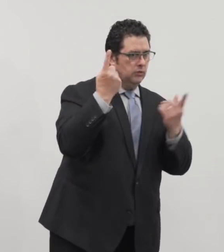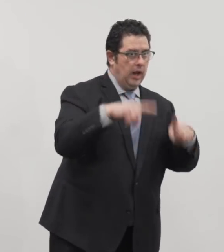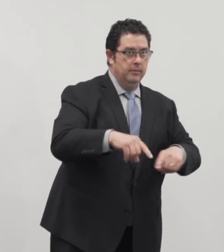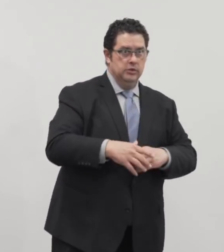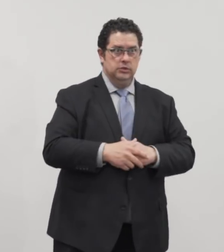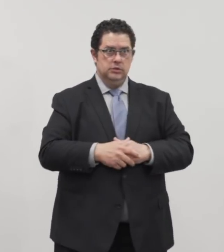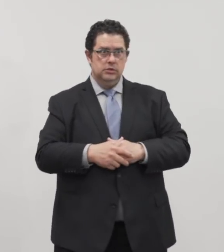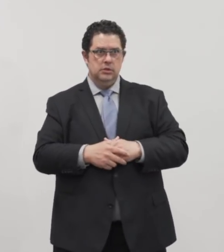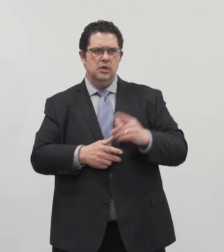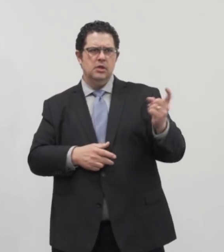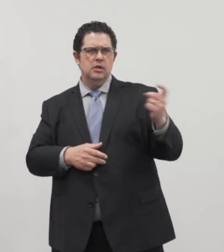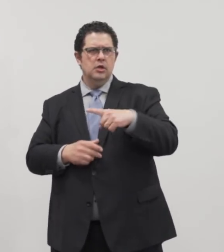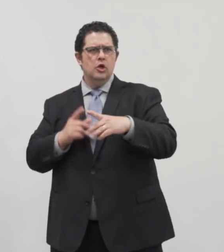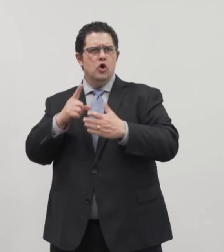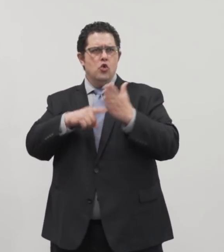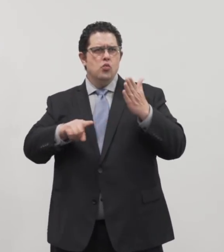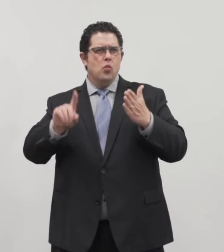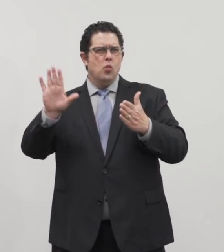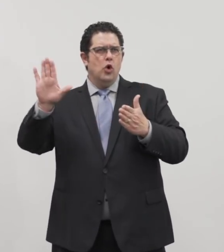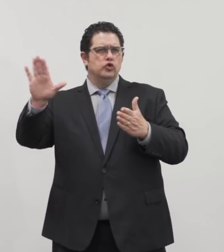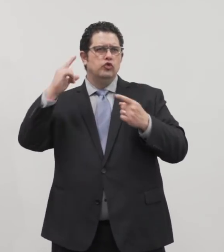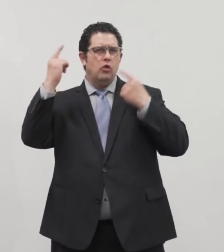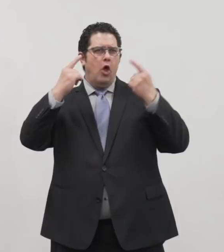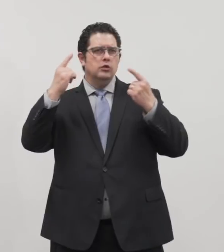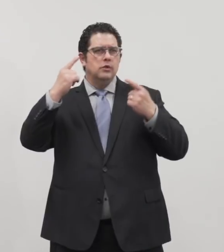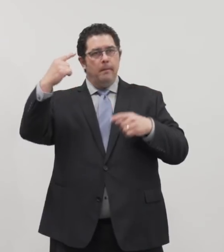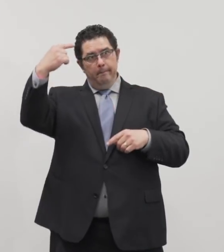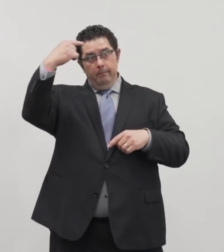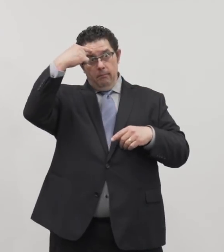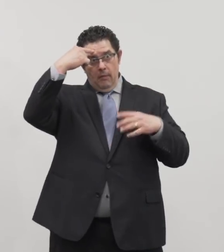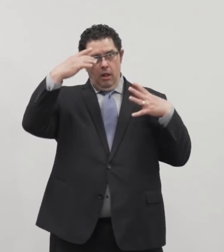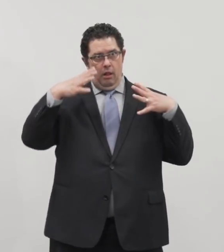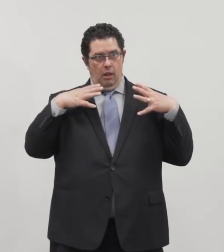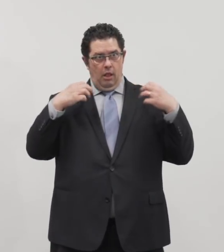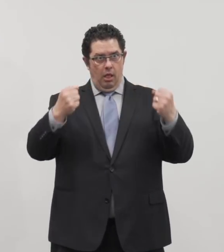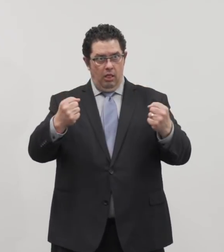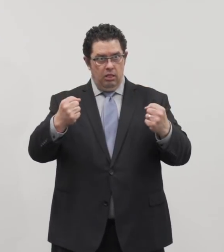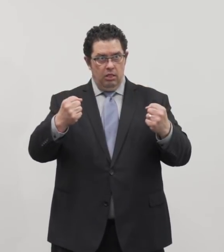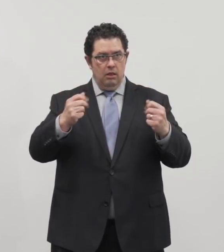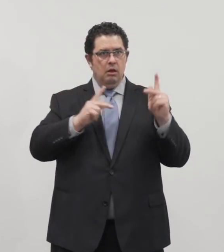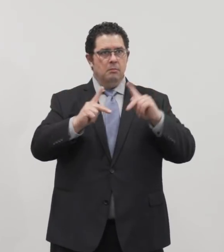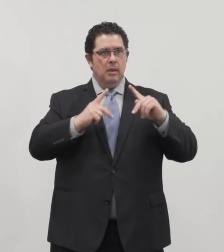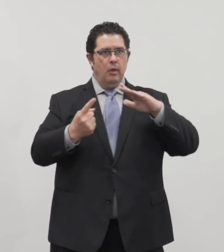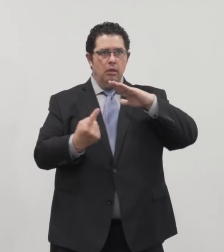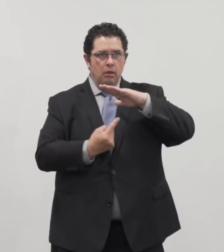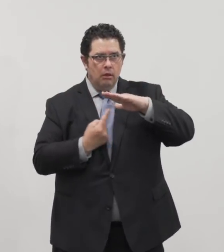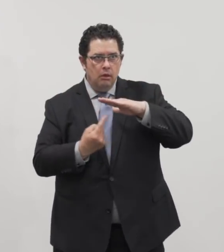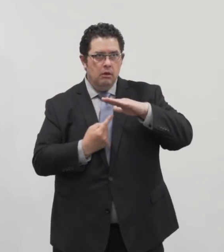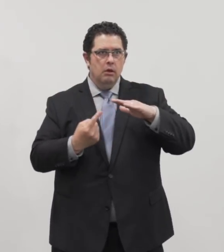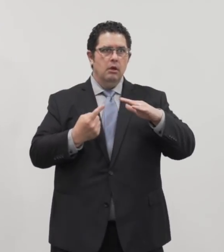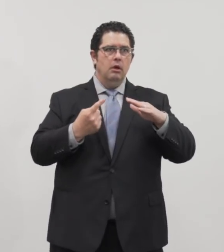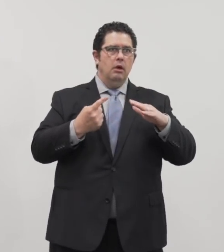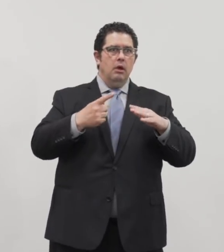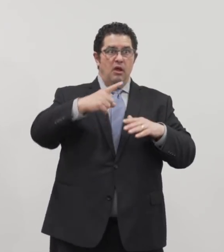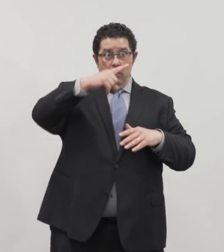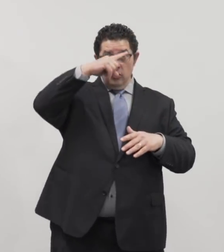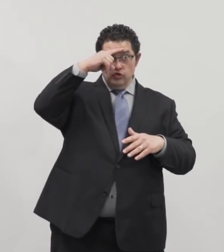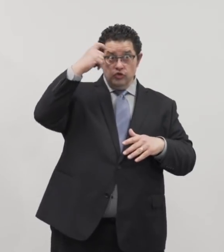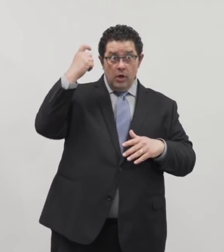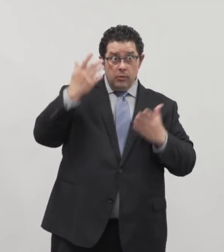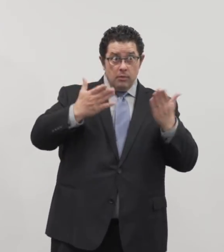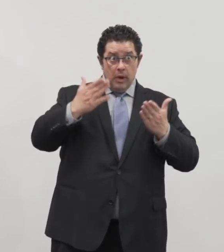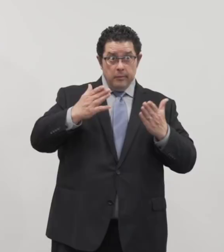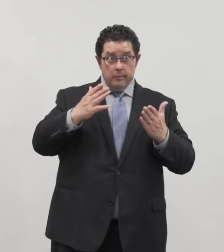What's your take on mental health right now? think with everyone having been cooped up so long and then now looking at the summer being cooped up,